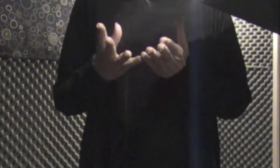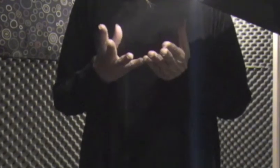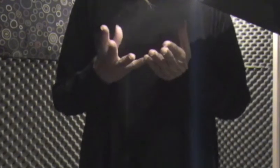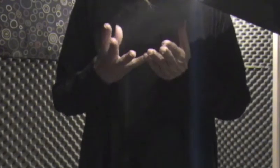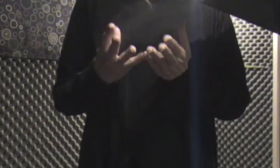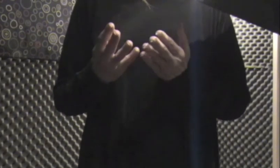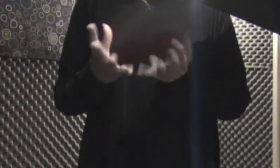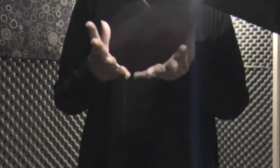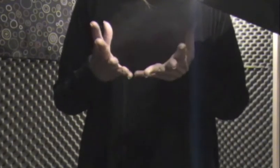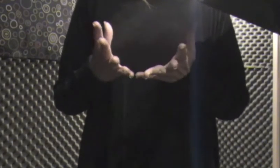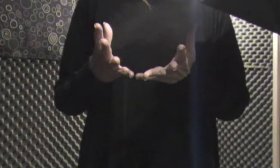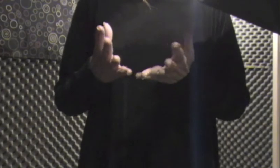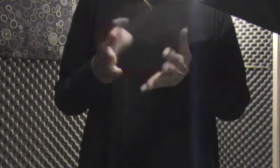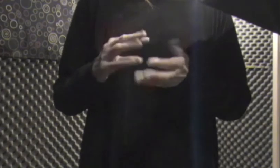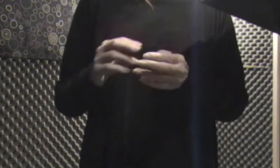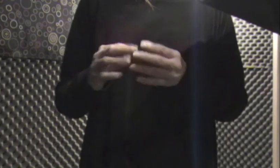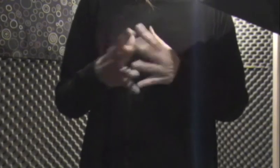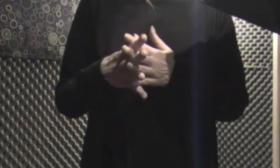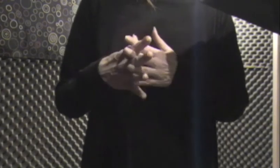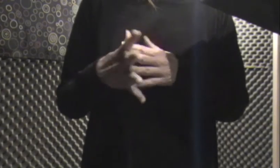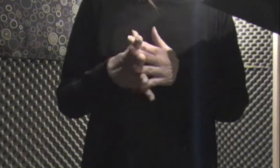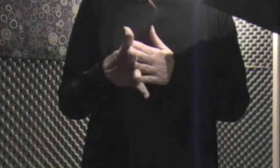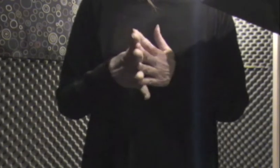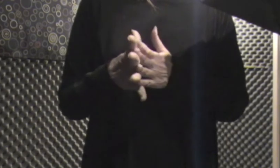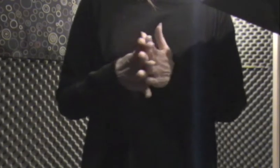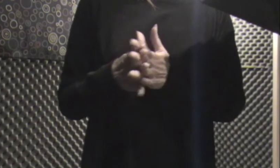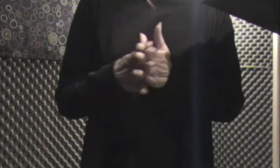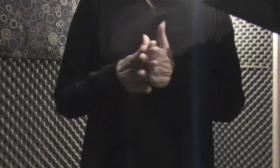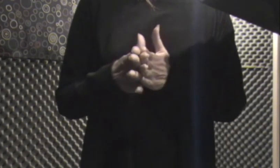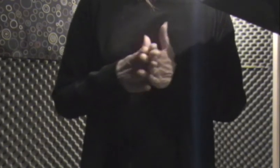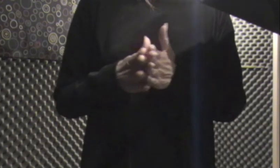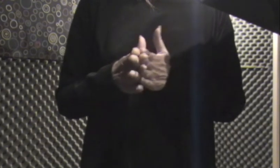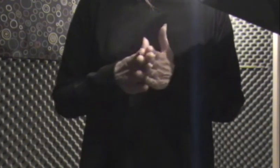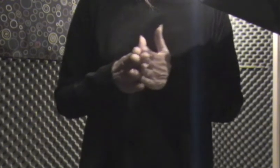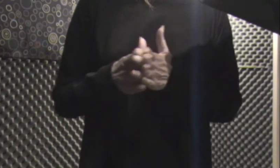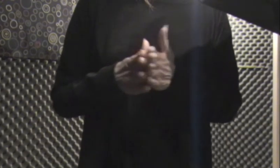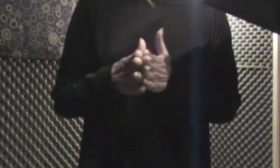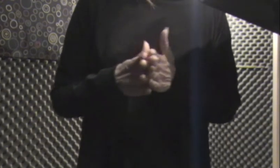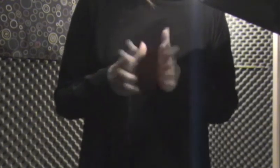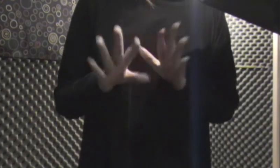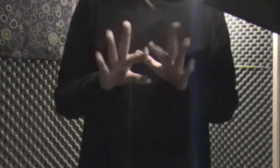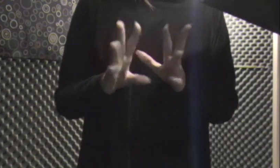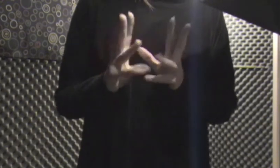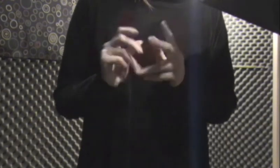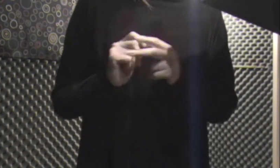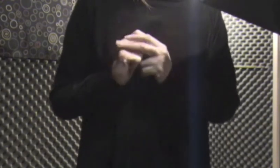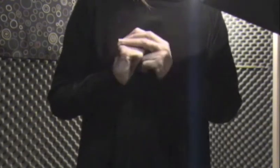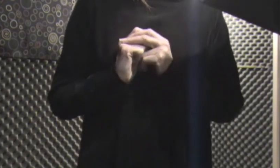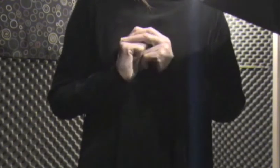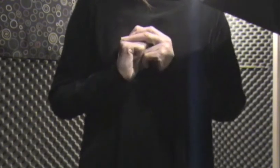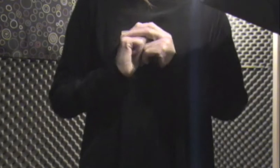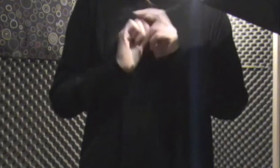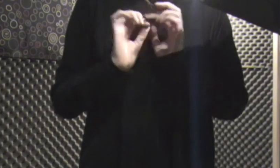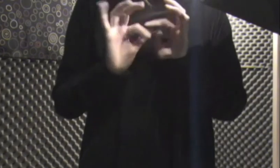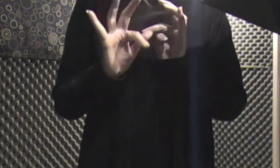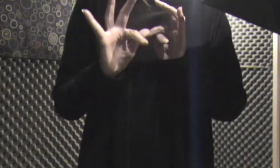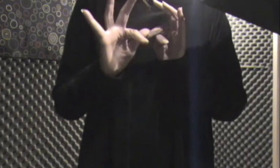this house I'm standing there Hands raw And chapped In a building With creamy white walls I'm scared to even